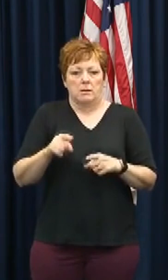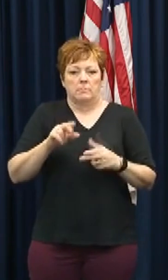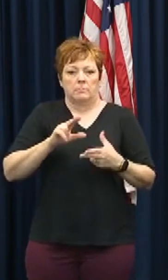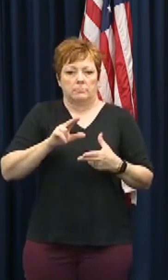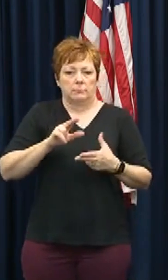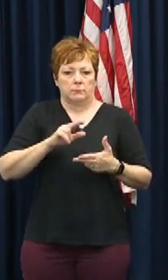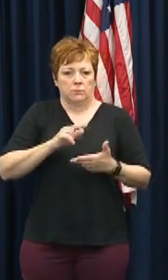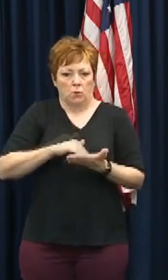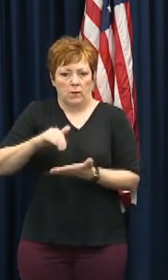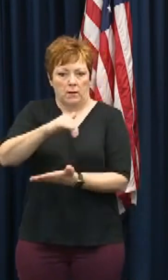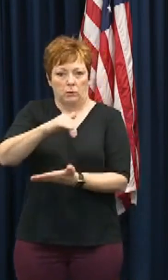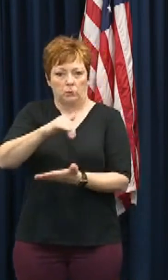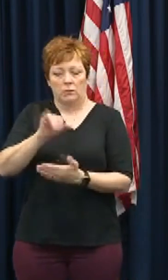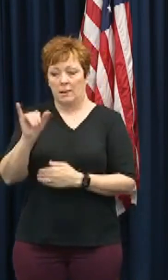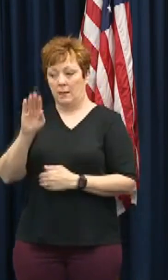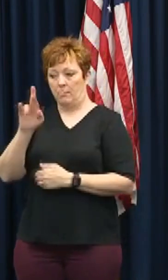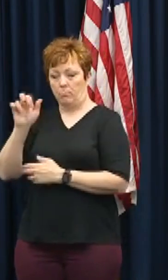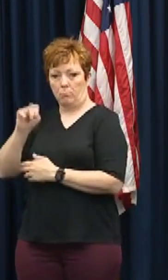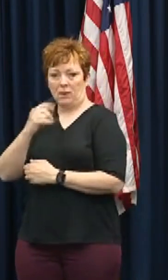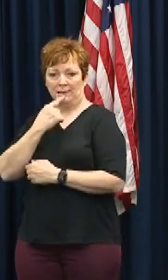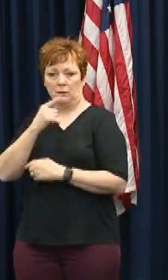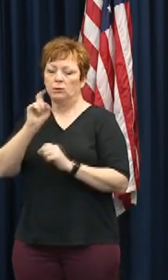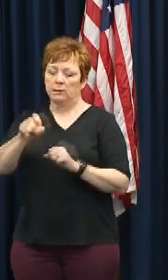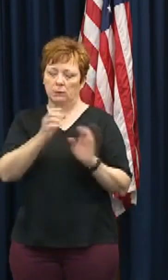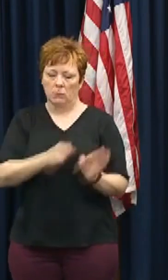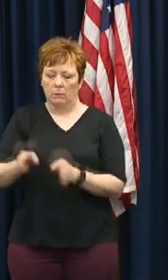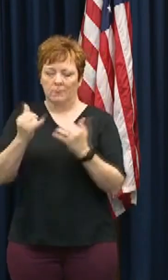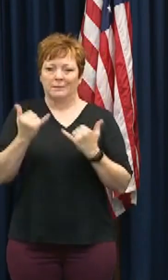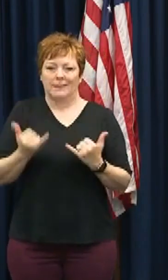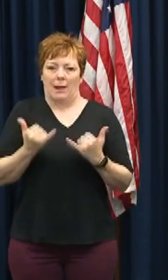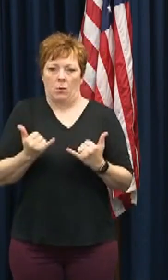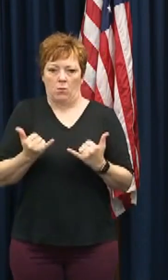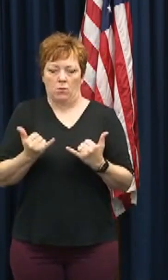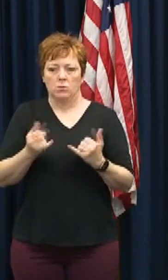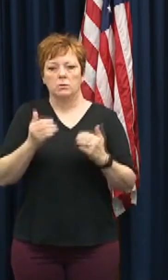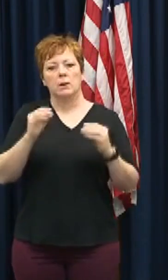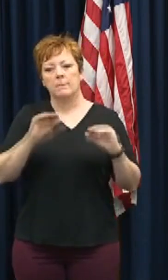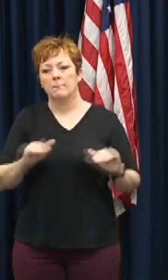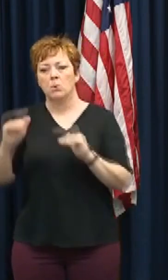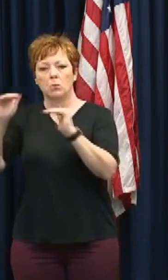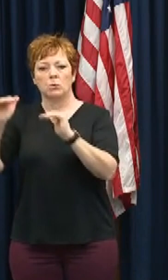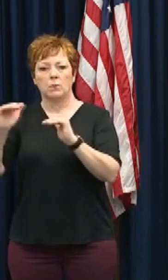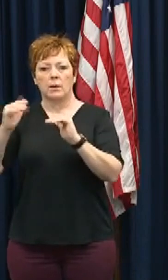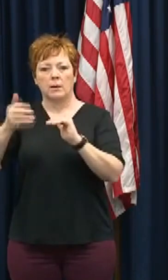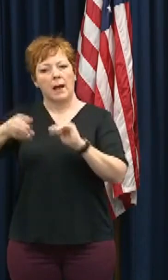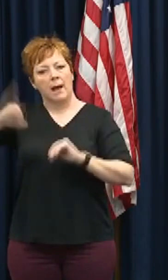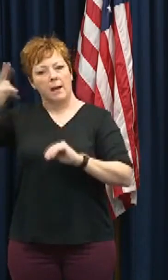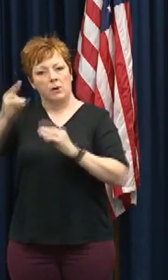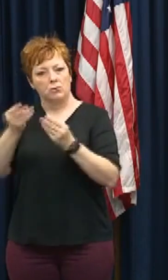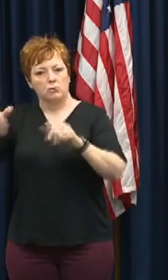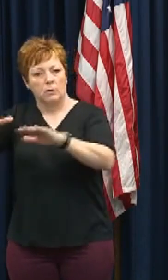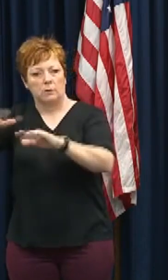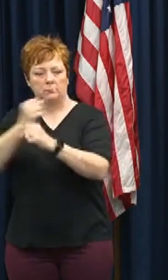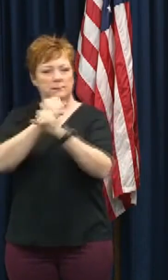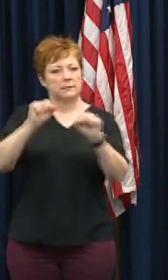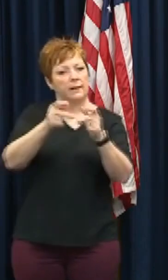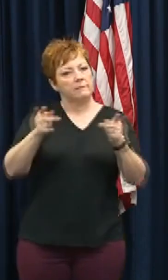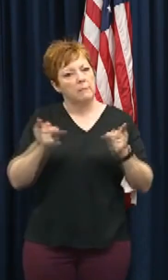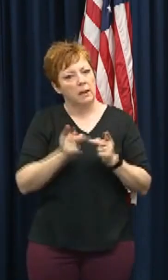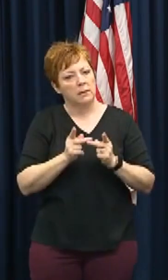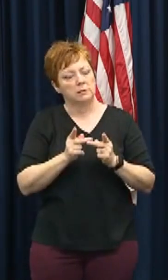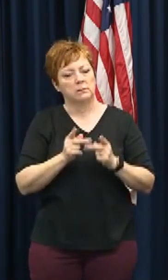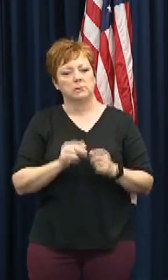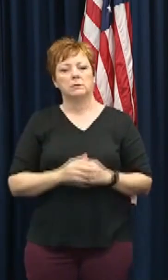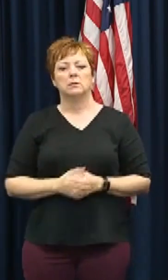as Brian mentioned, you should be taking those preparatory actions now, getting to a higher ground, a safe place. The